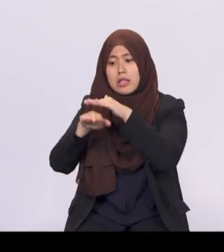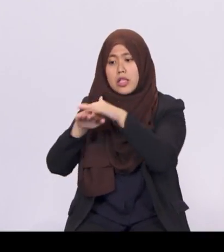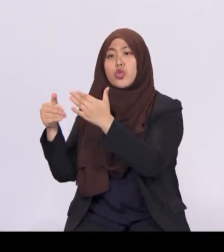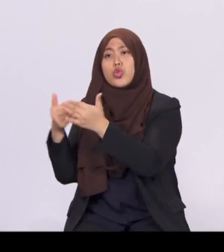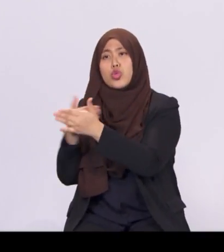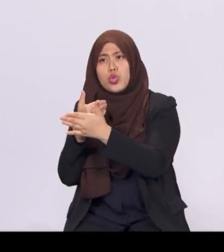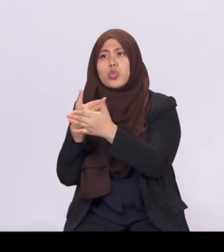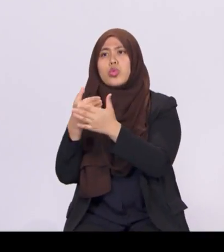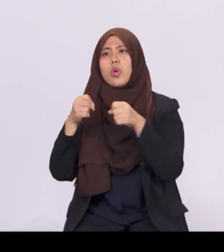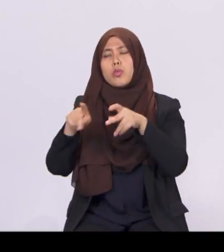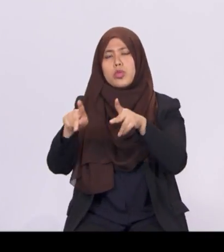our region and beyond.